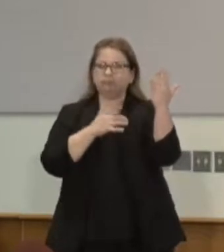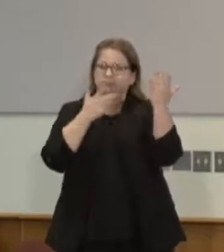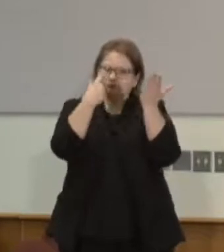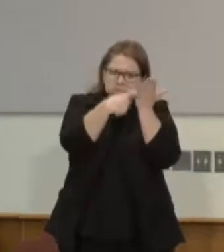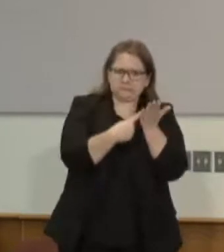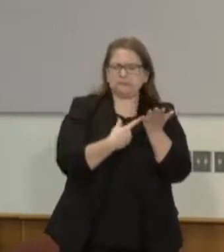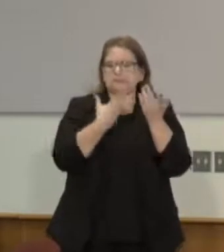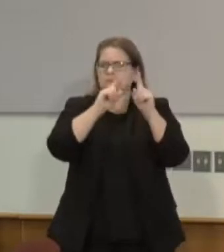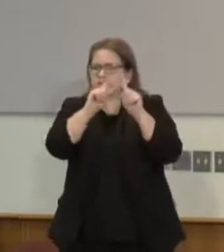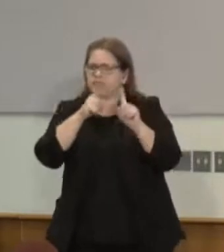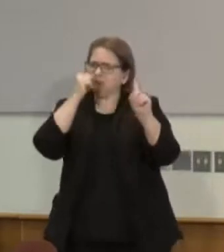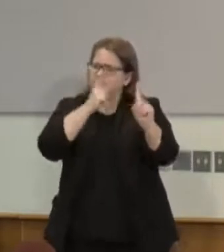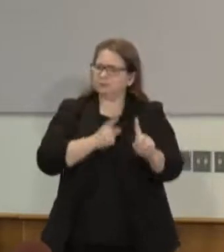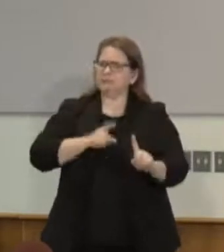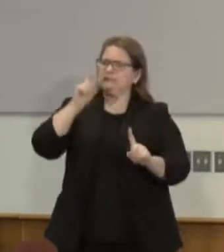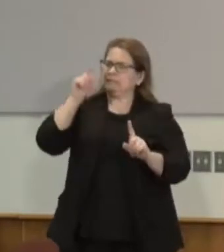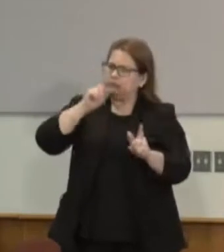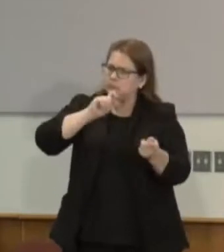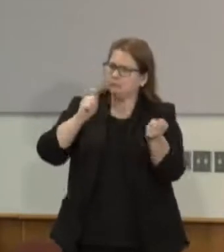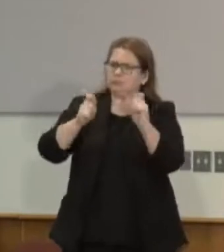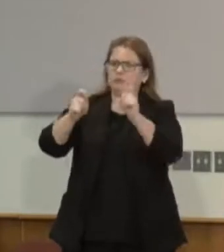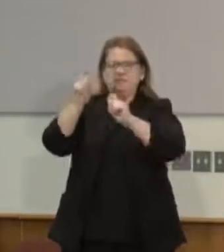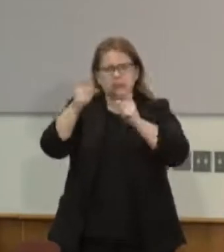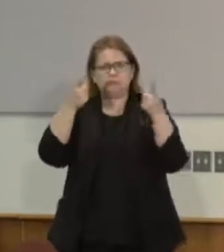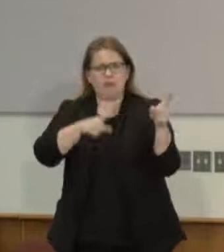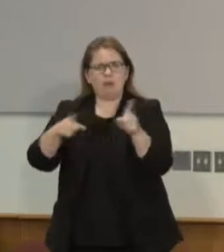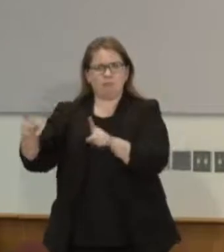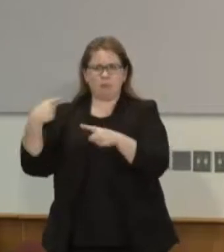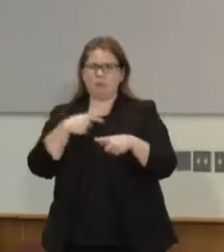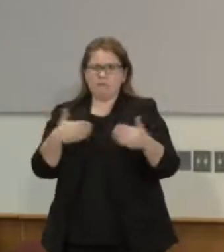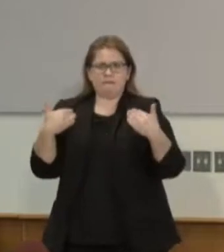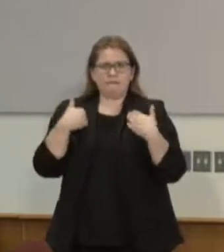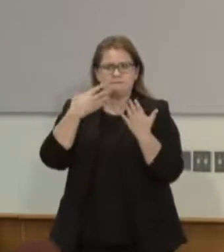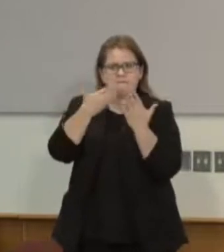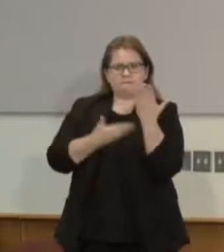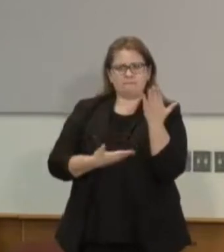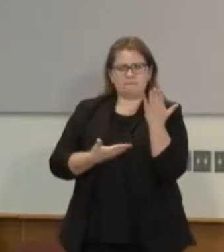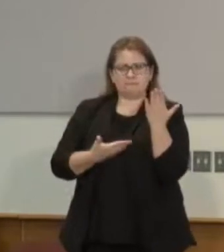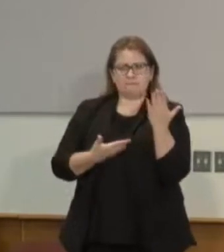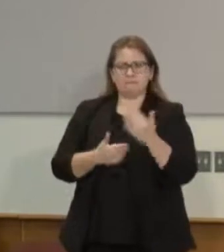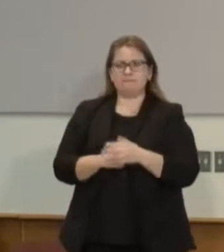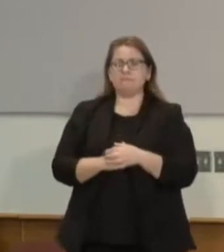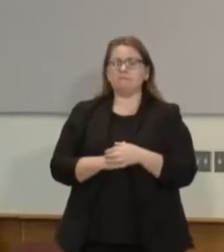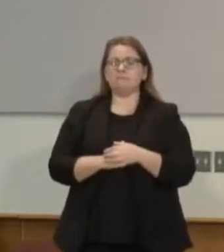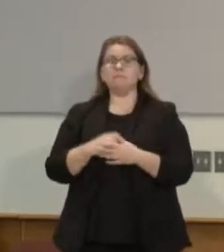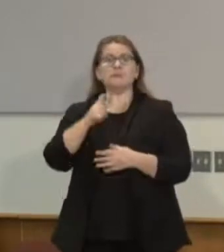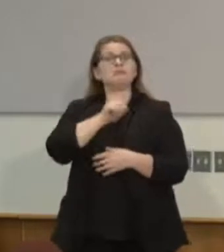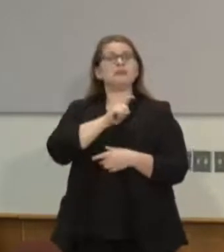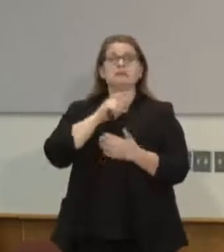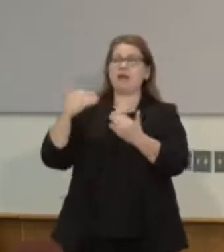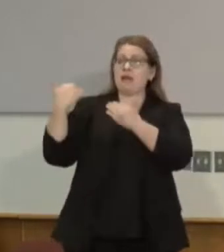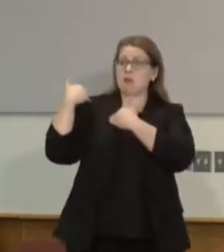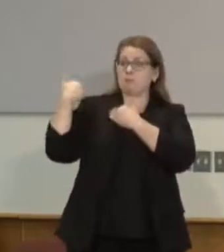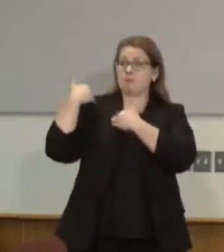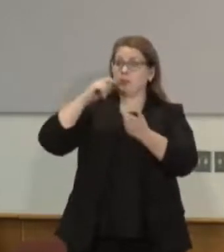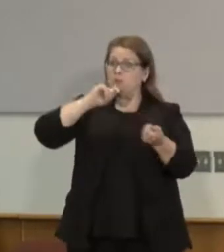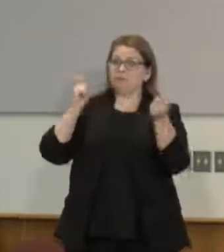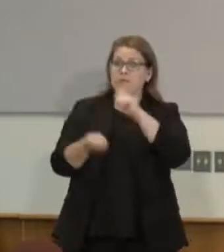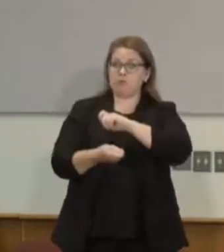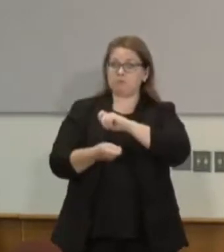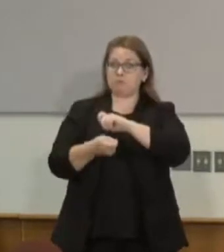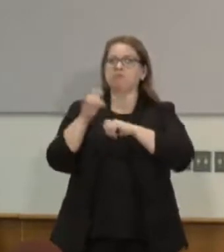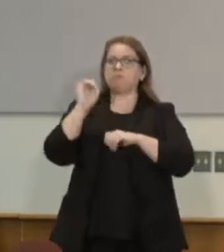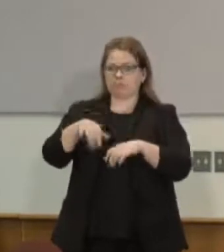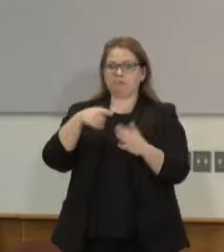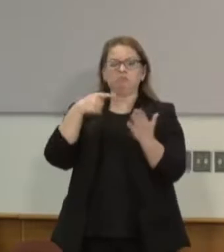be real change. You'll see that even on the police accountability and reform legislative priorities even though there are some other things that